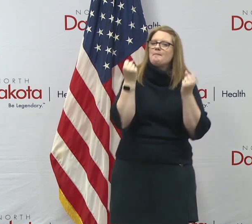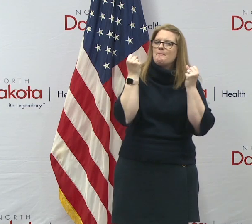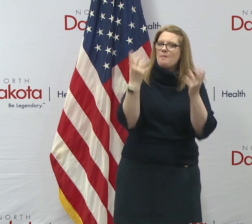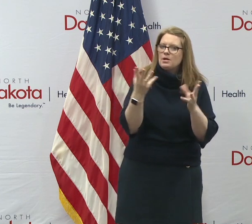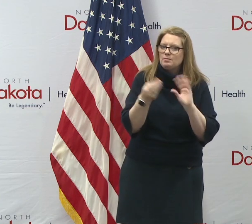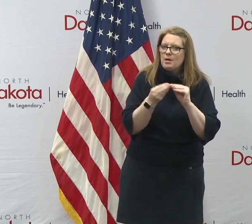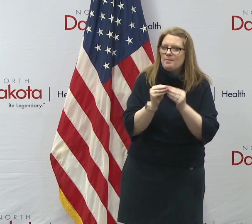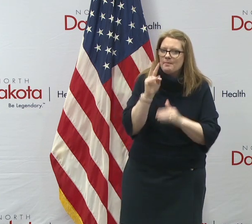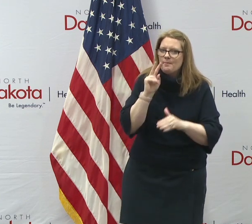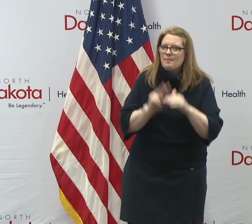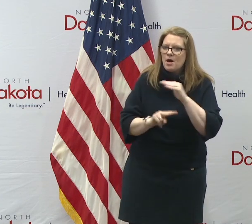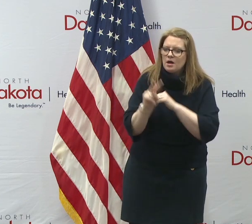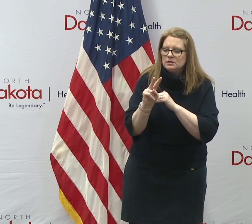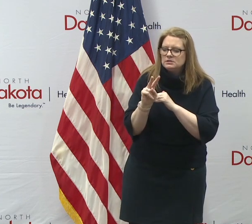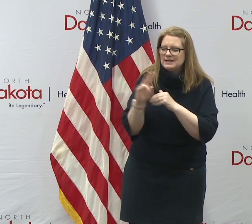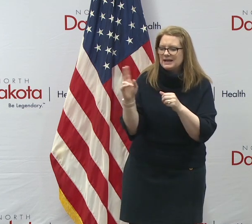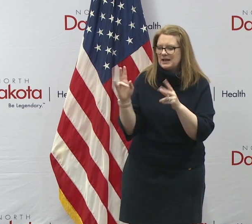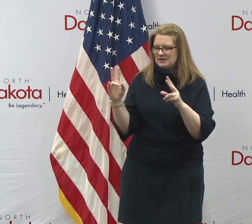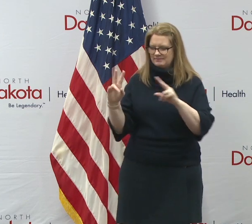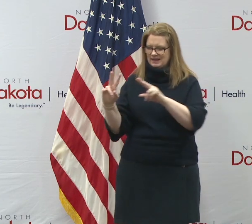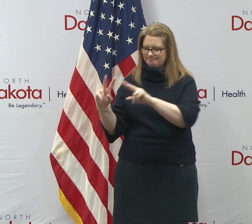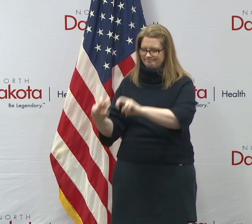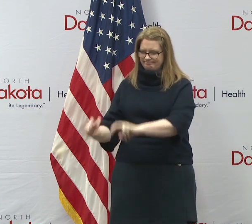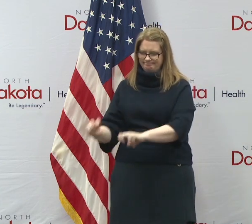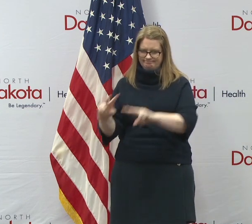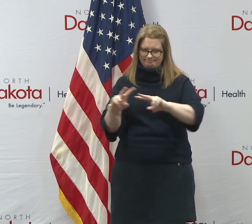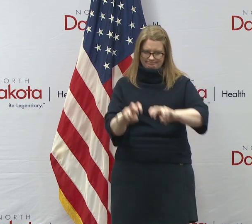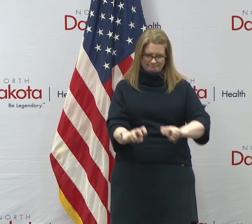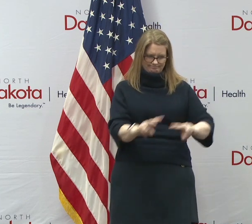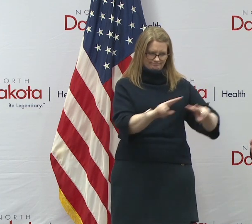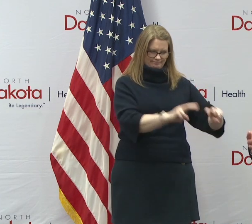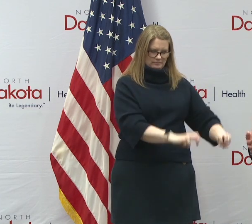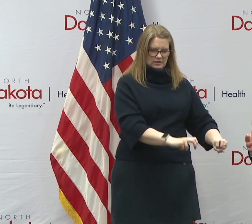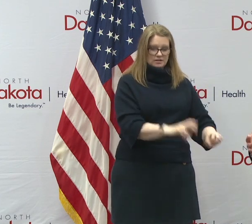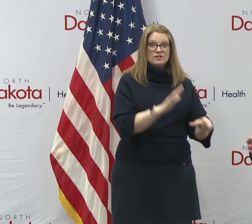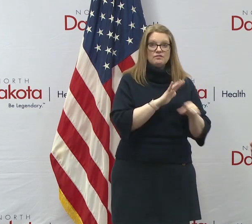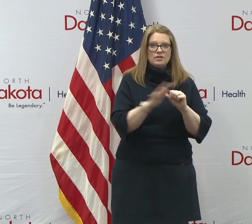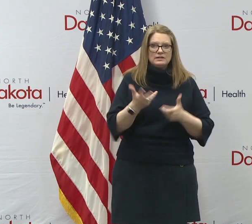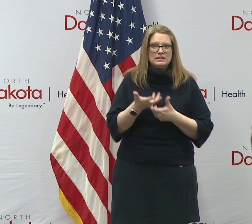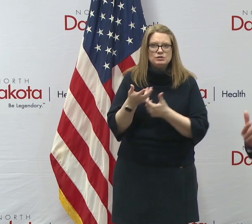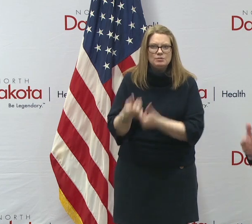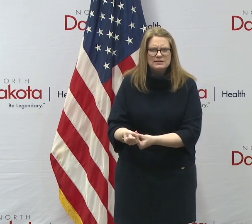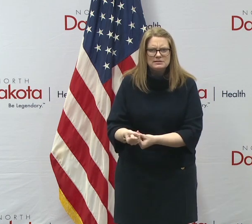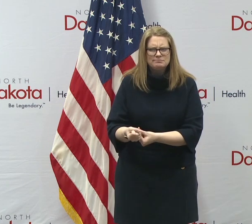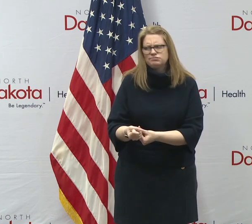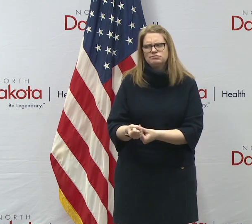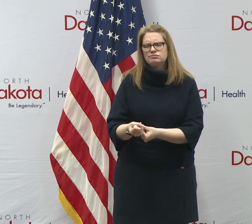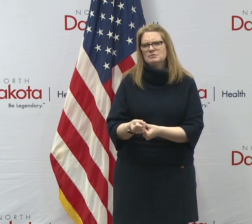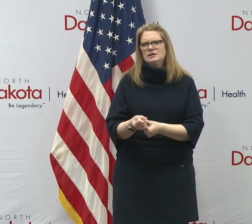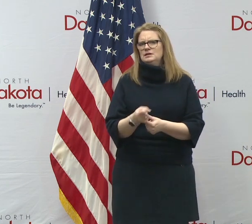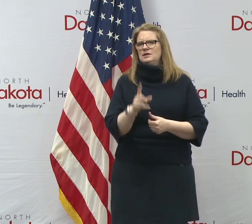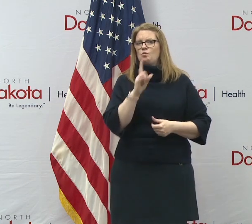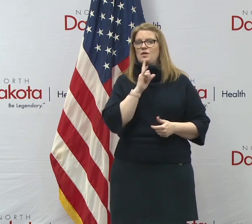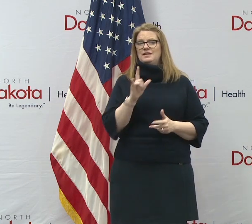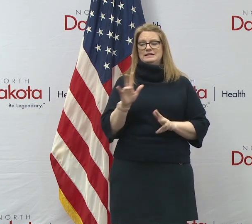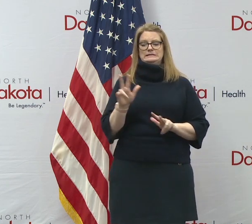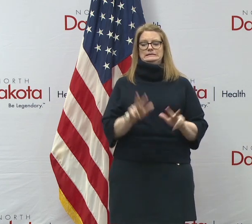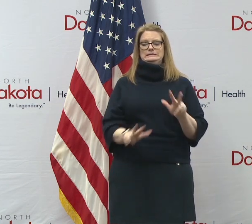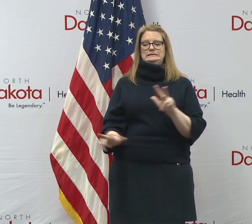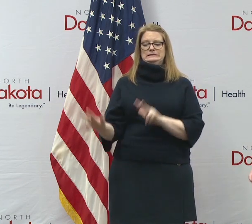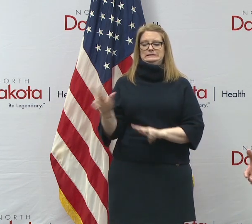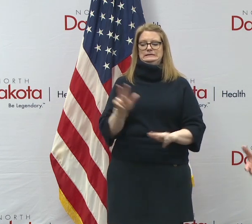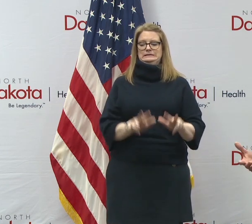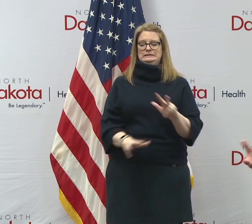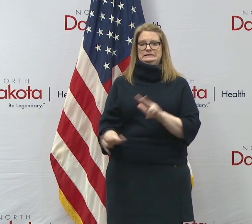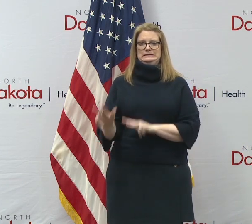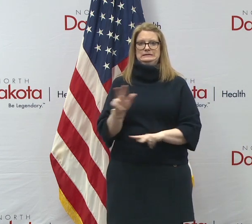you'd want to use them as inputs, but you would never want to, uh, trust them because there's so much uncertainty. And part of the uncertainty is what's the